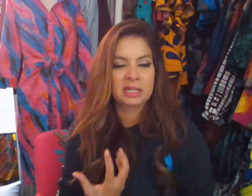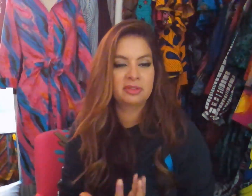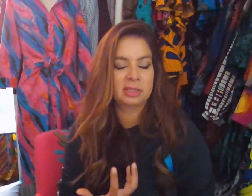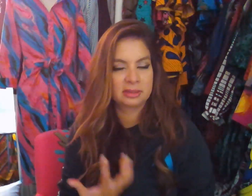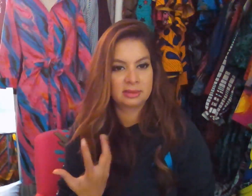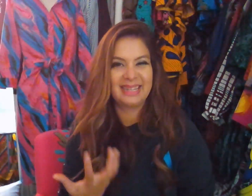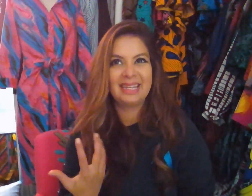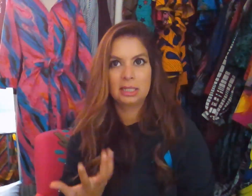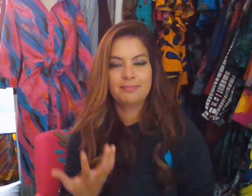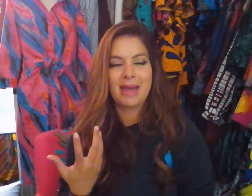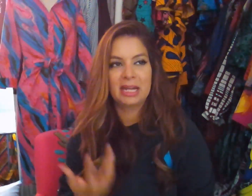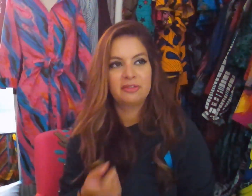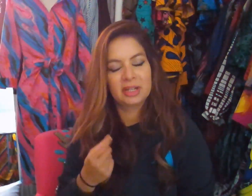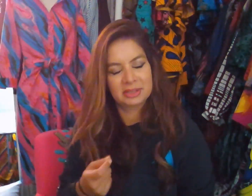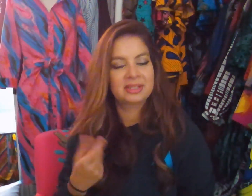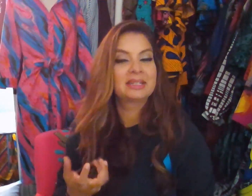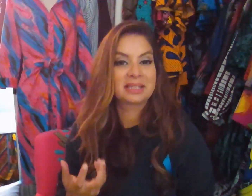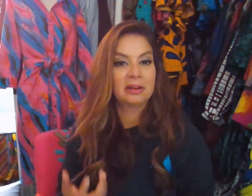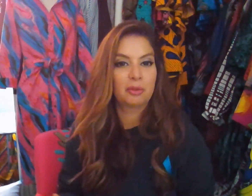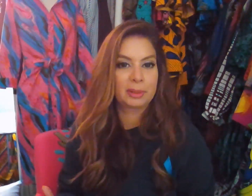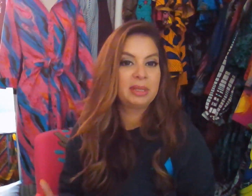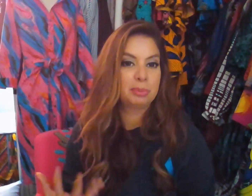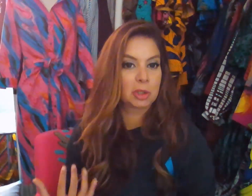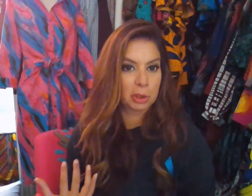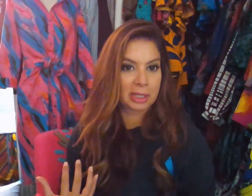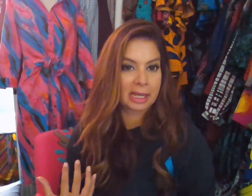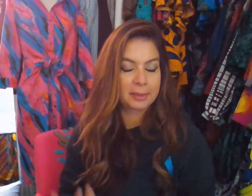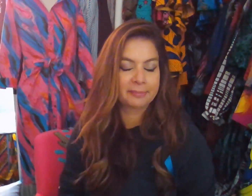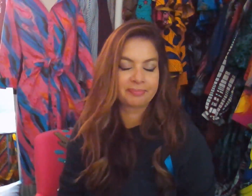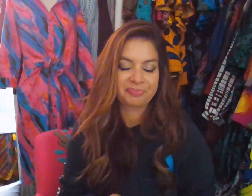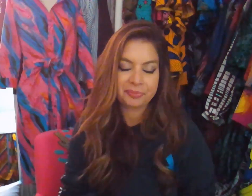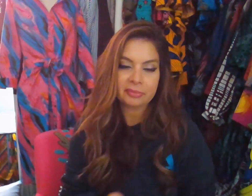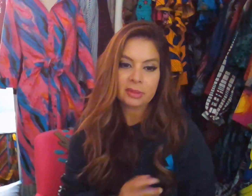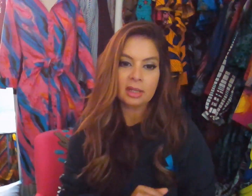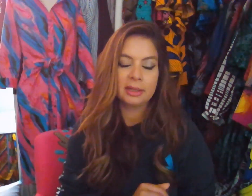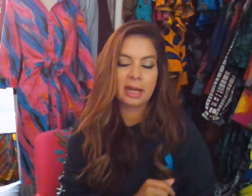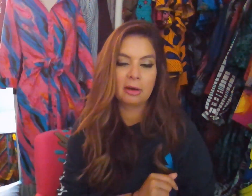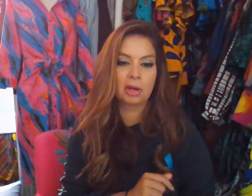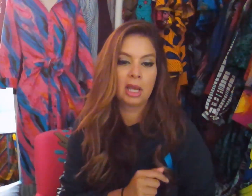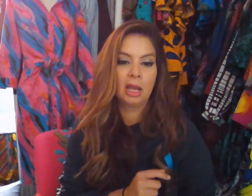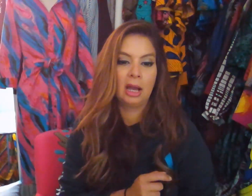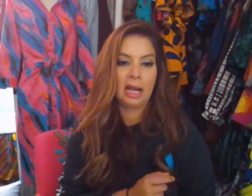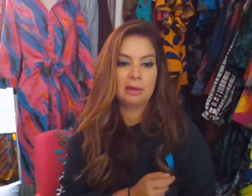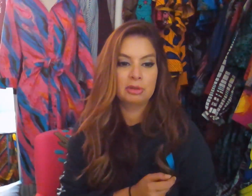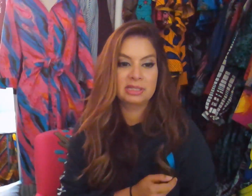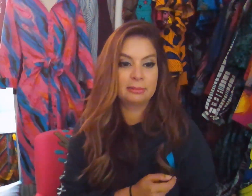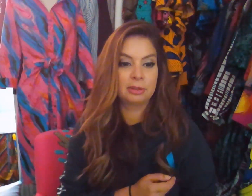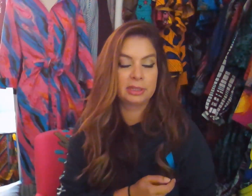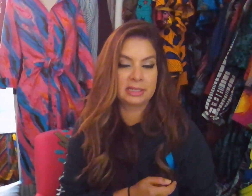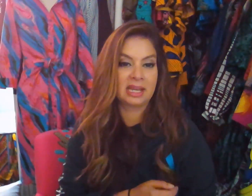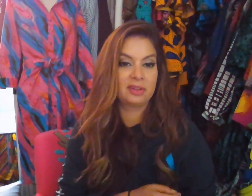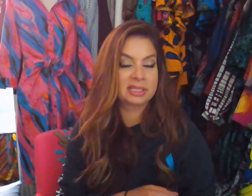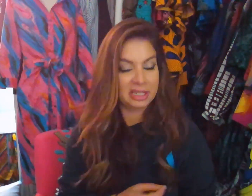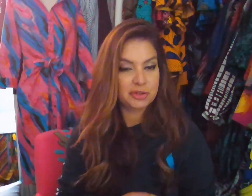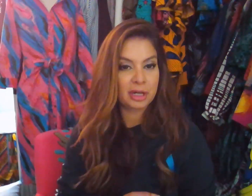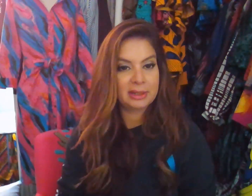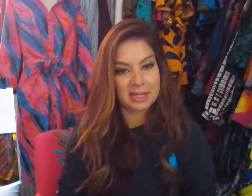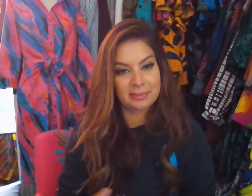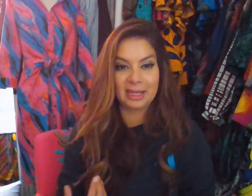manifests itself when people are looking at me. Now, I was labeled as having stage fright and